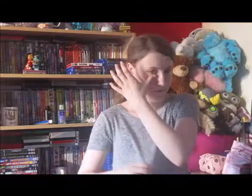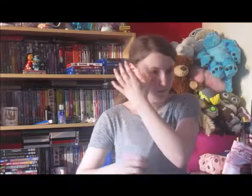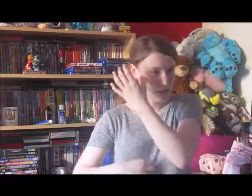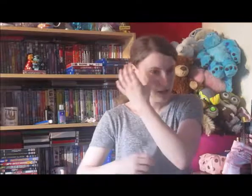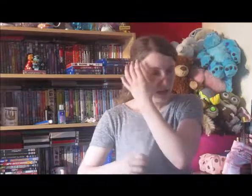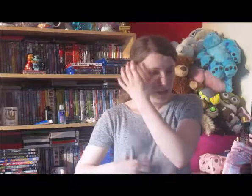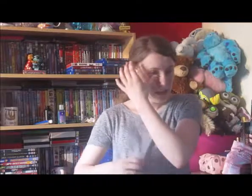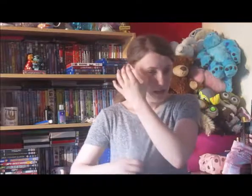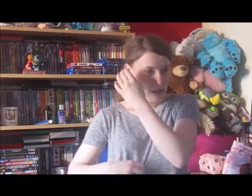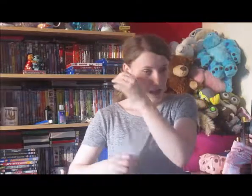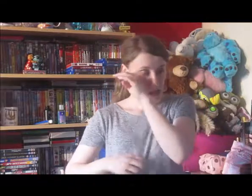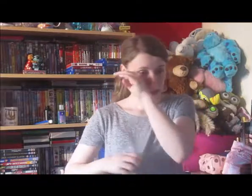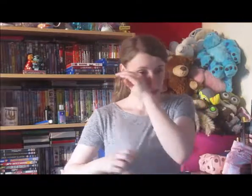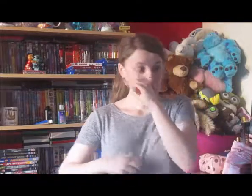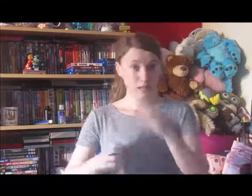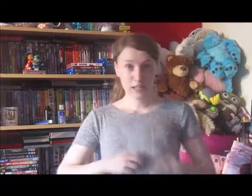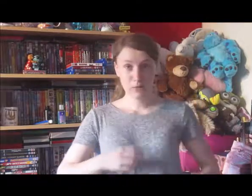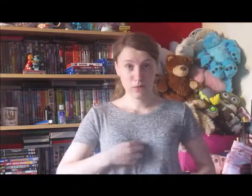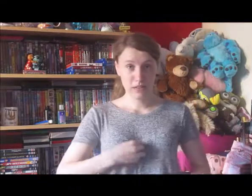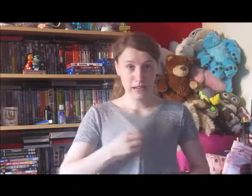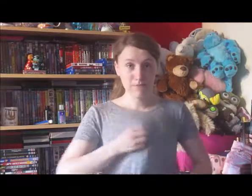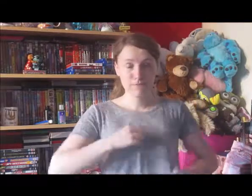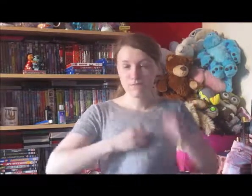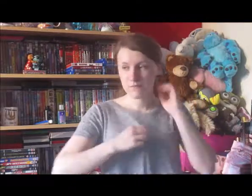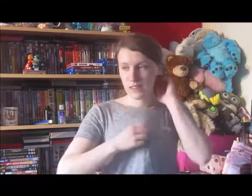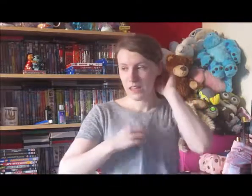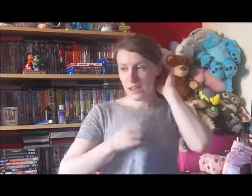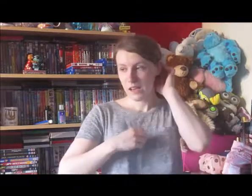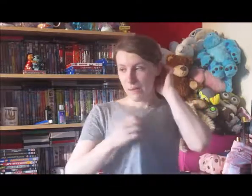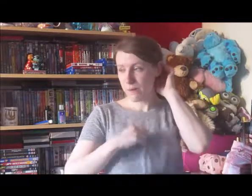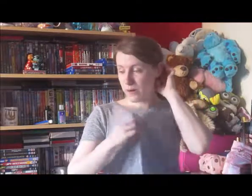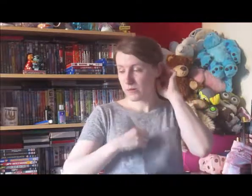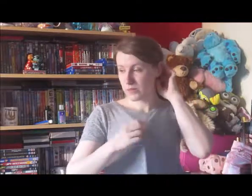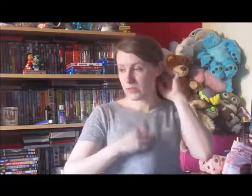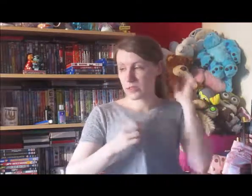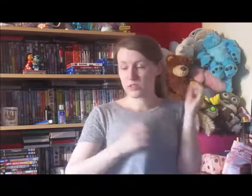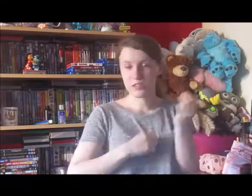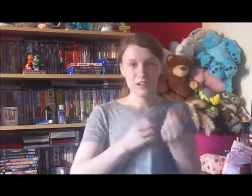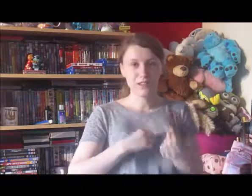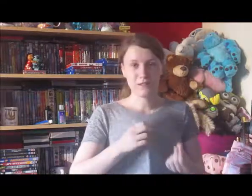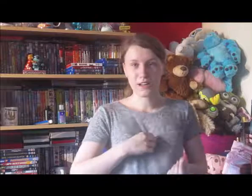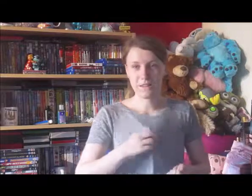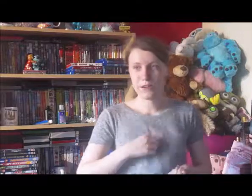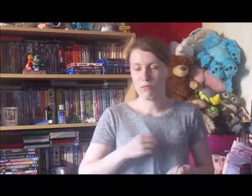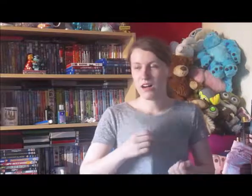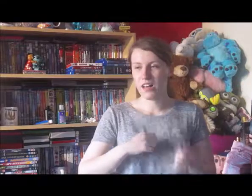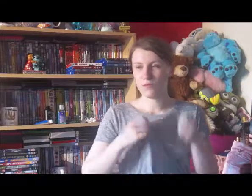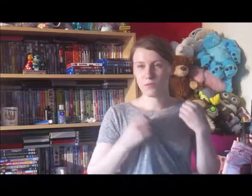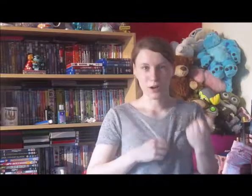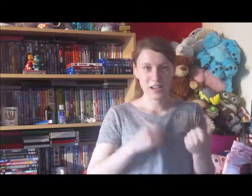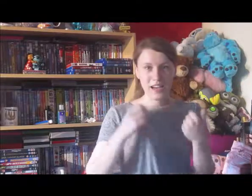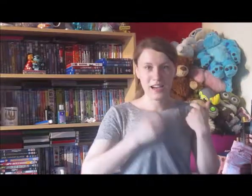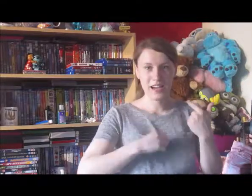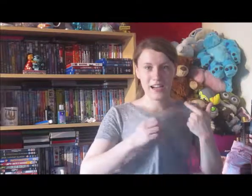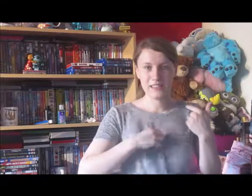and I'm not going say any more than that, but it was such a funny film. I loved Rocket and